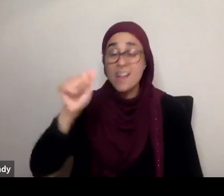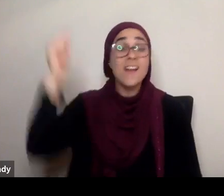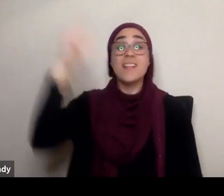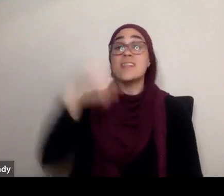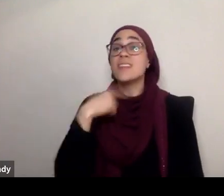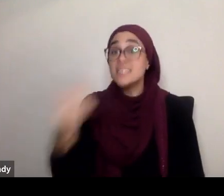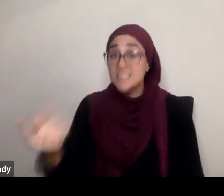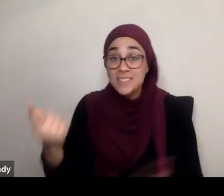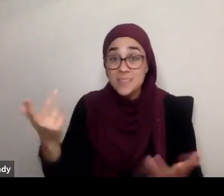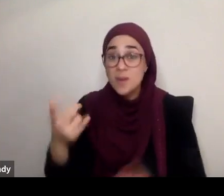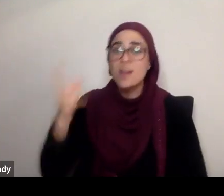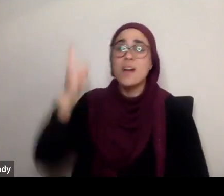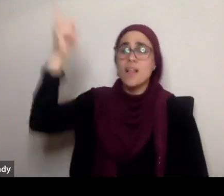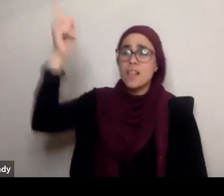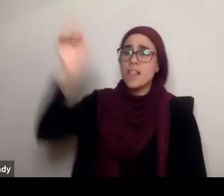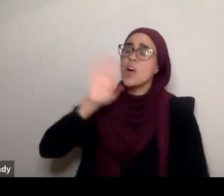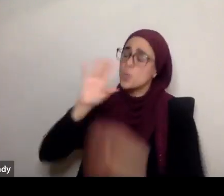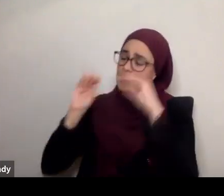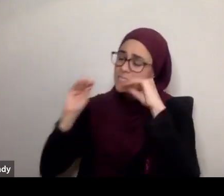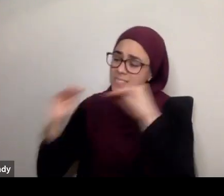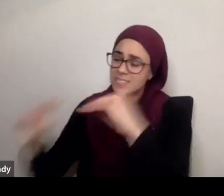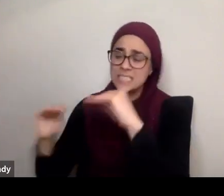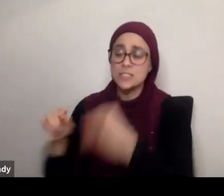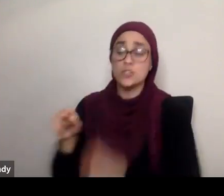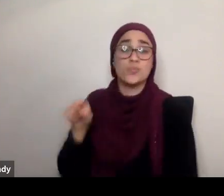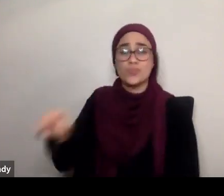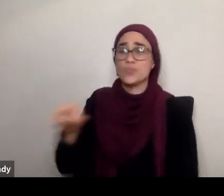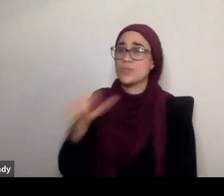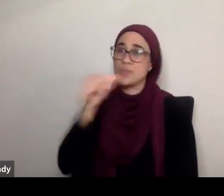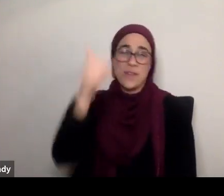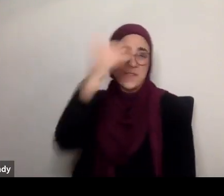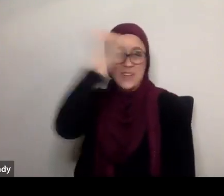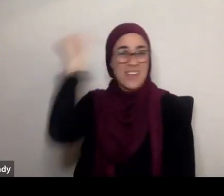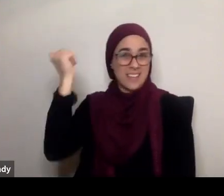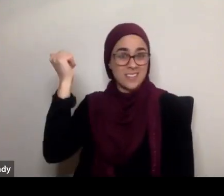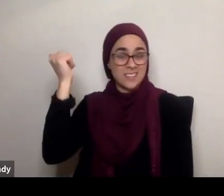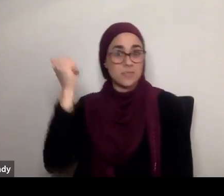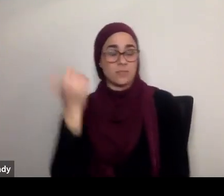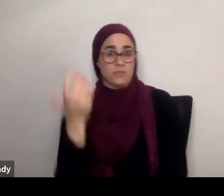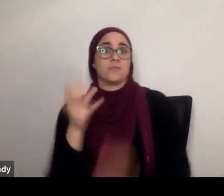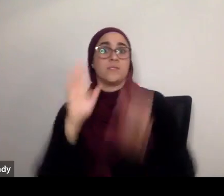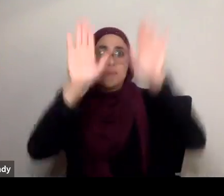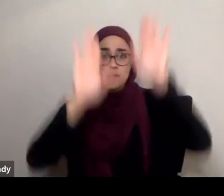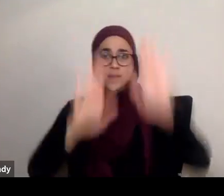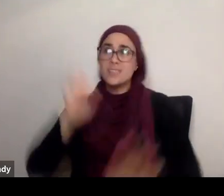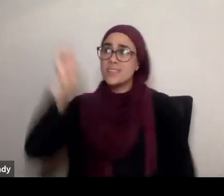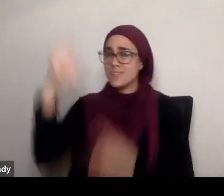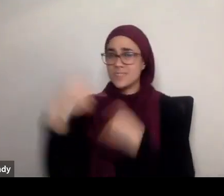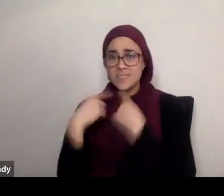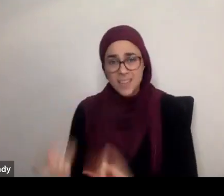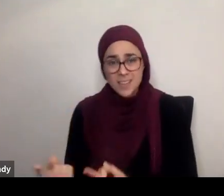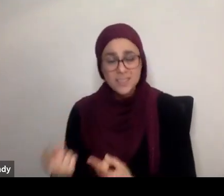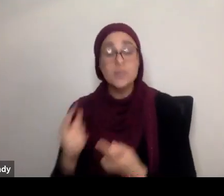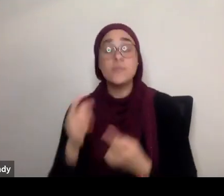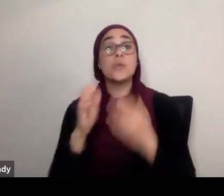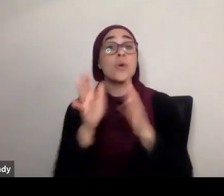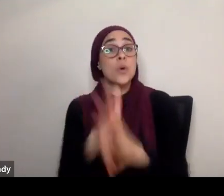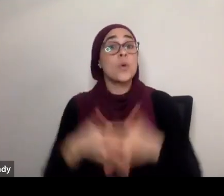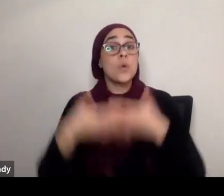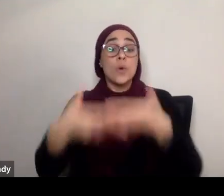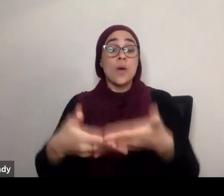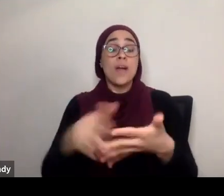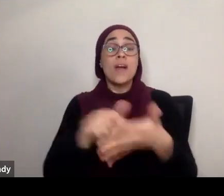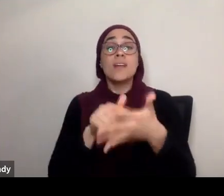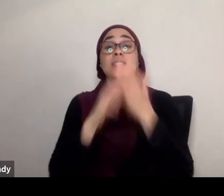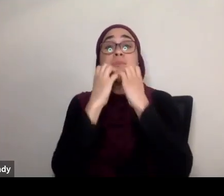I will be the one to teach you. And you will not forget. You will not forget. So the Qur'an preservation is going to be